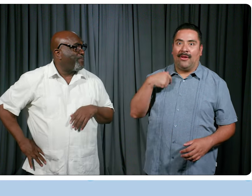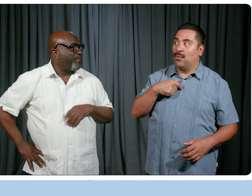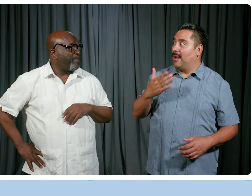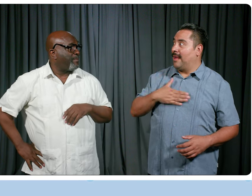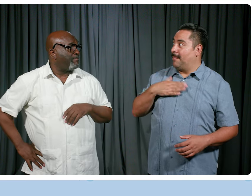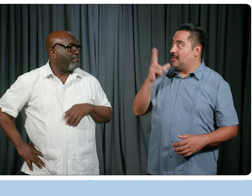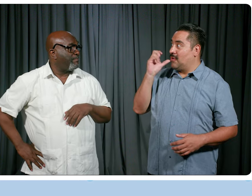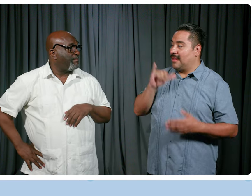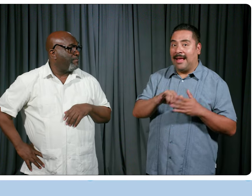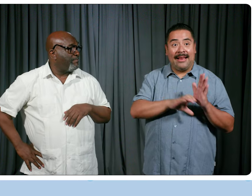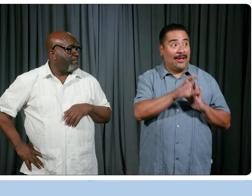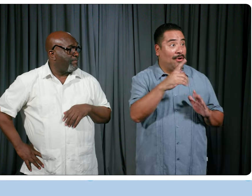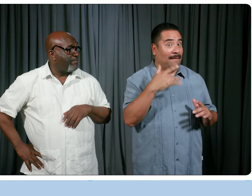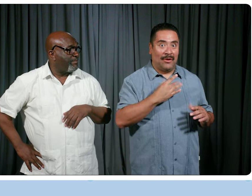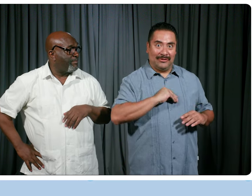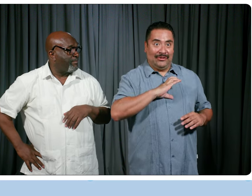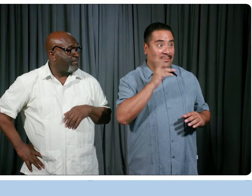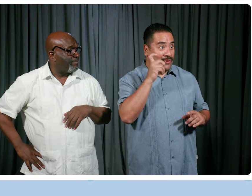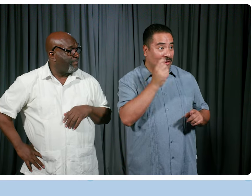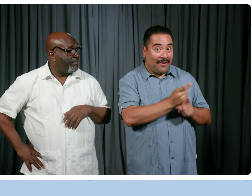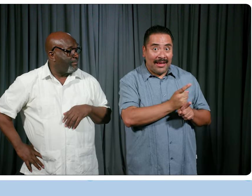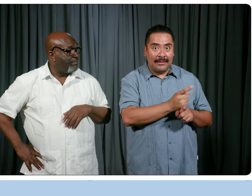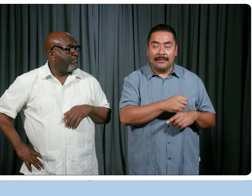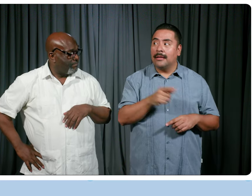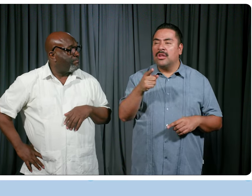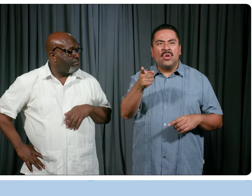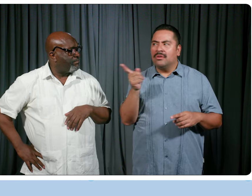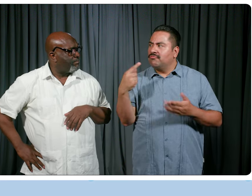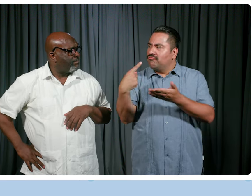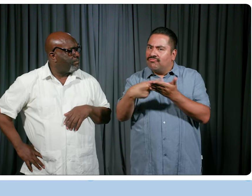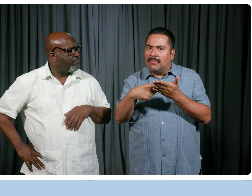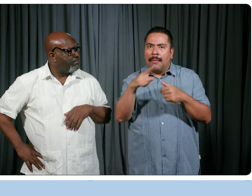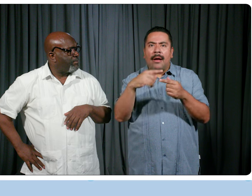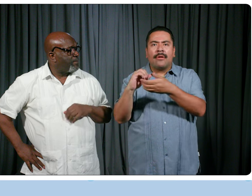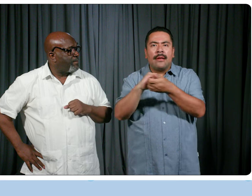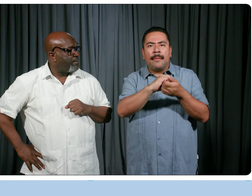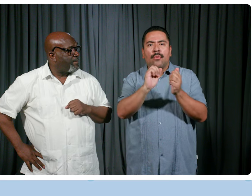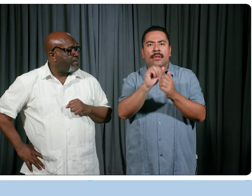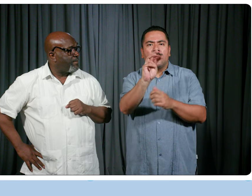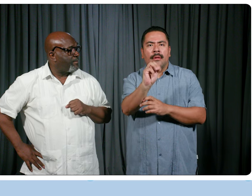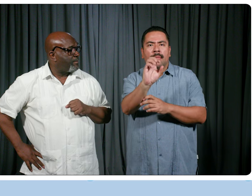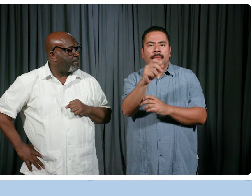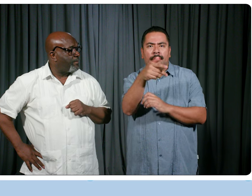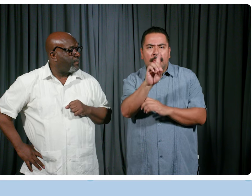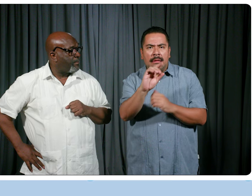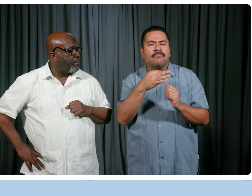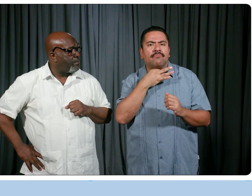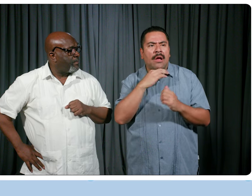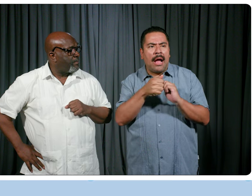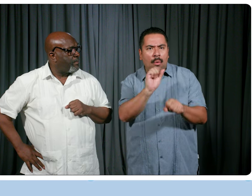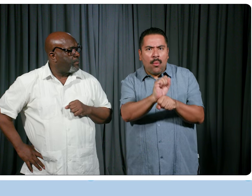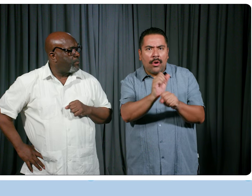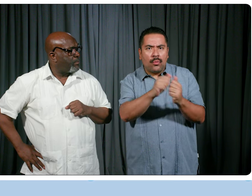that. Yeah, that feels good to hear, right? Yeah. You know, you talked about collaborating with the mayor's office for people with disabilities. So how have you worked